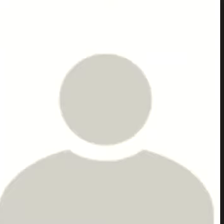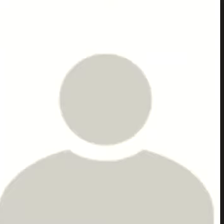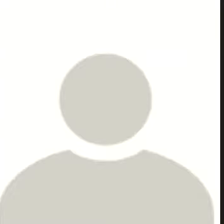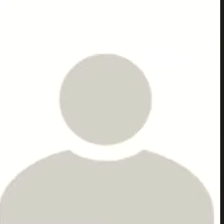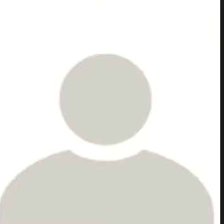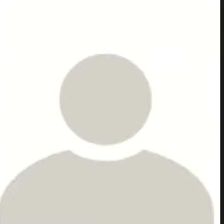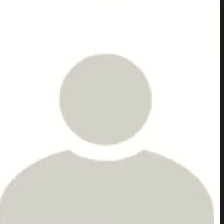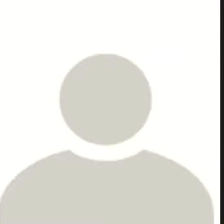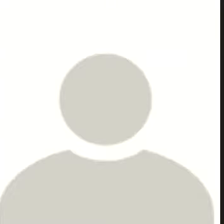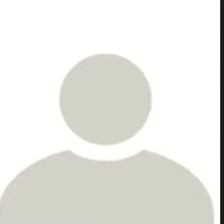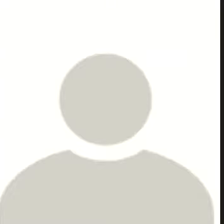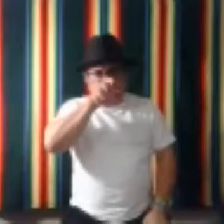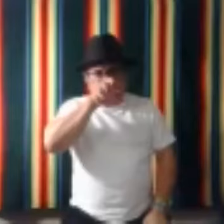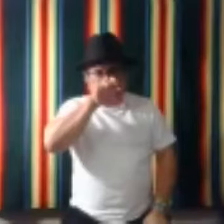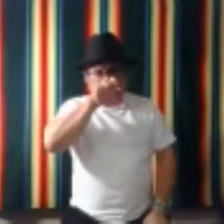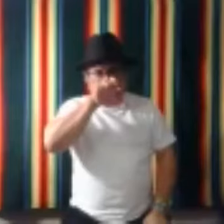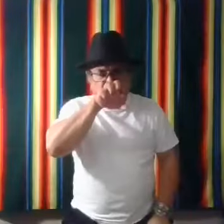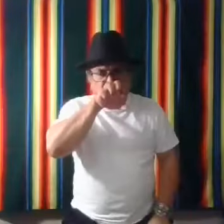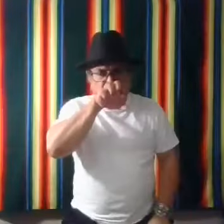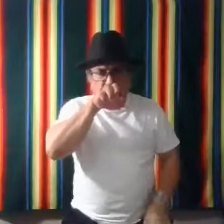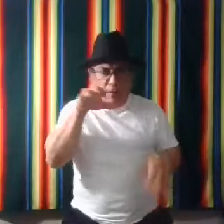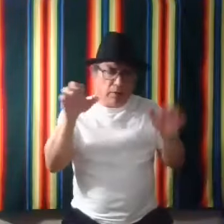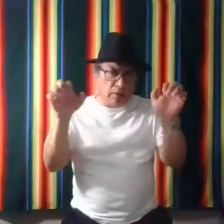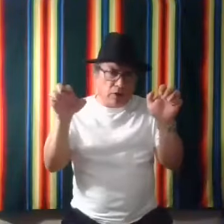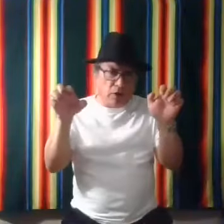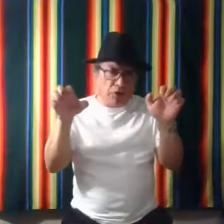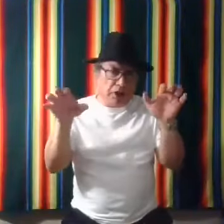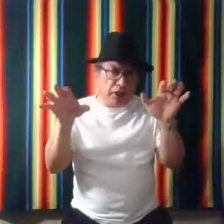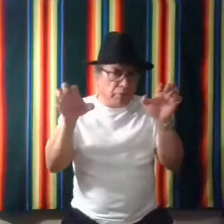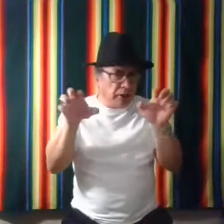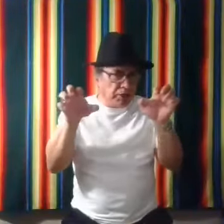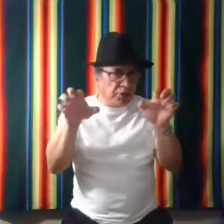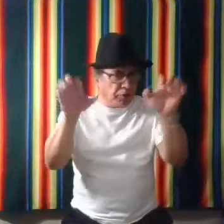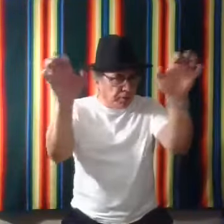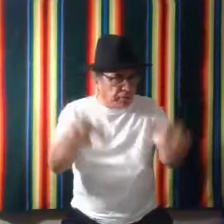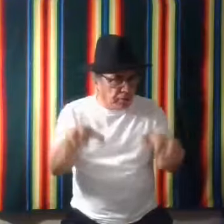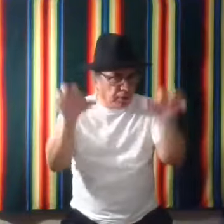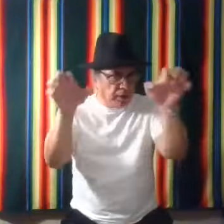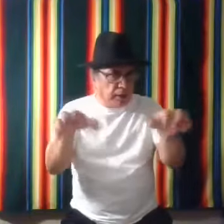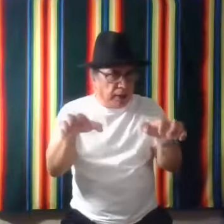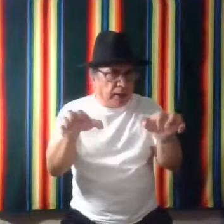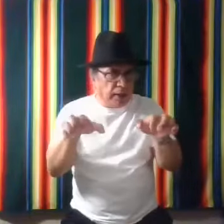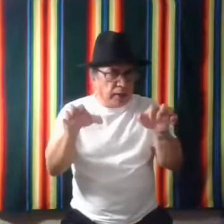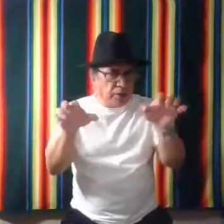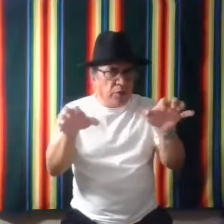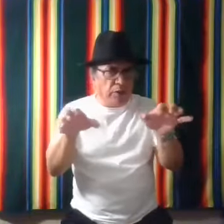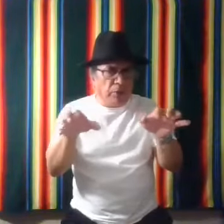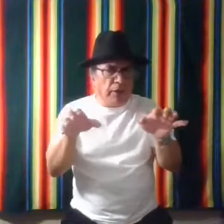for bear, if they were snarling, sharp teeth, claws, you can get really descriptive in, in, in doing a bear.